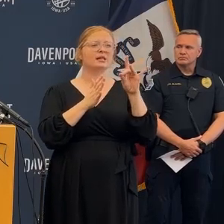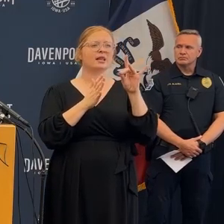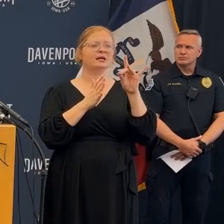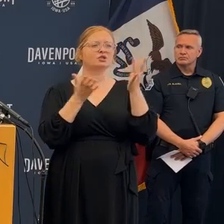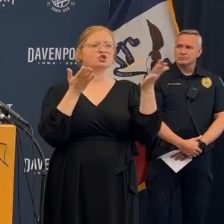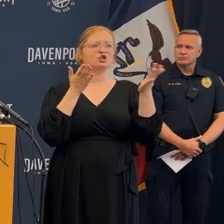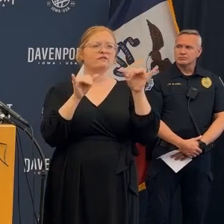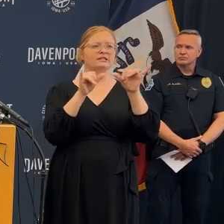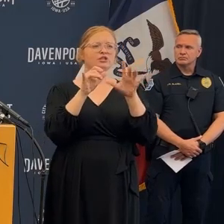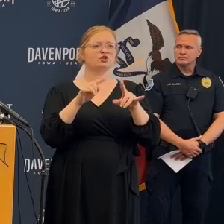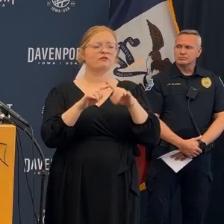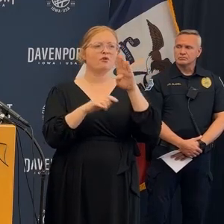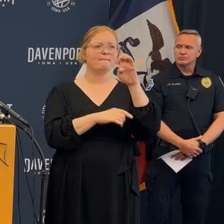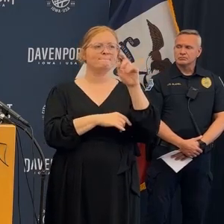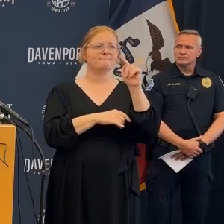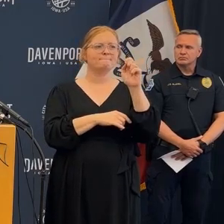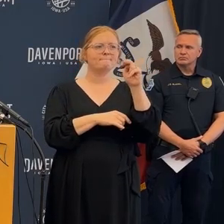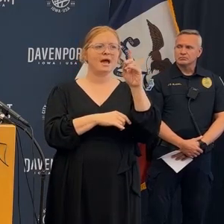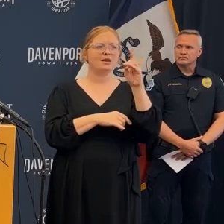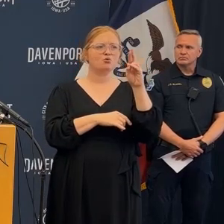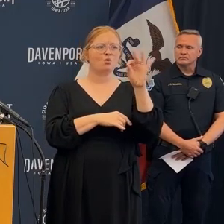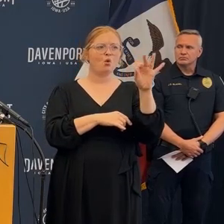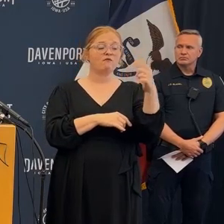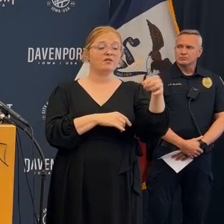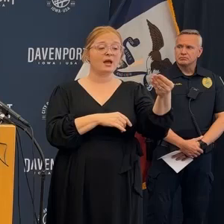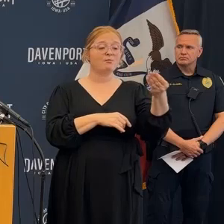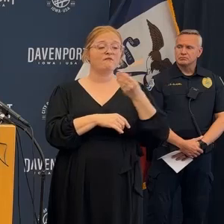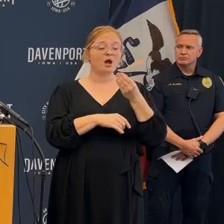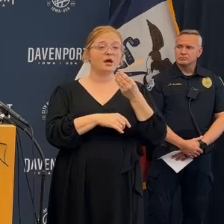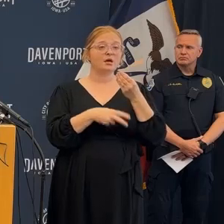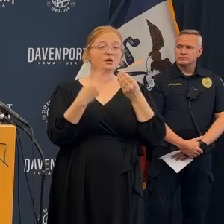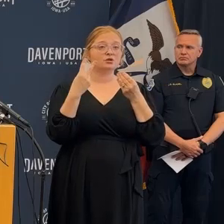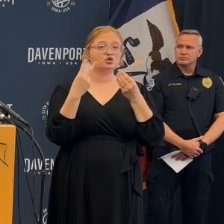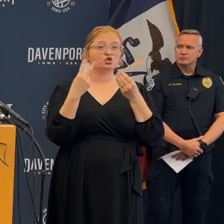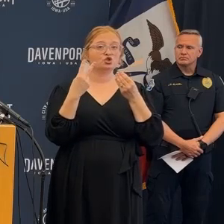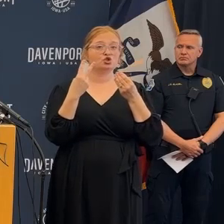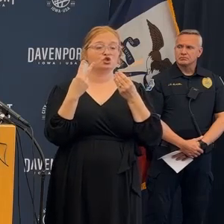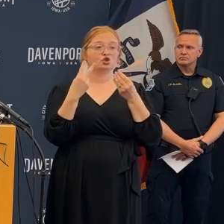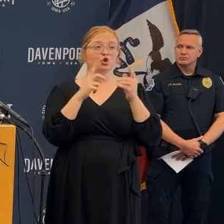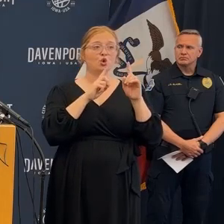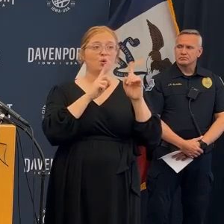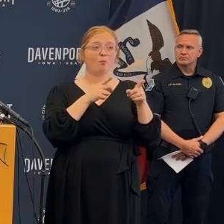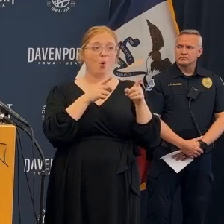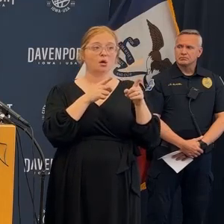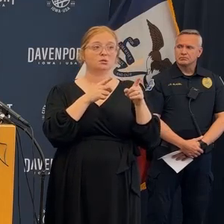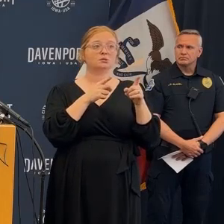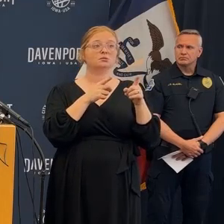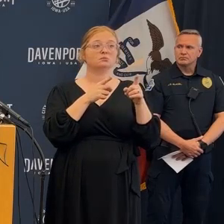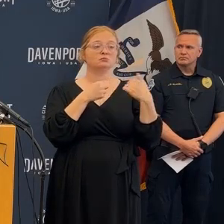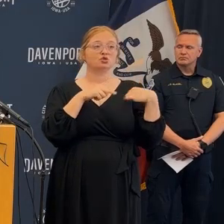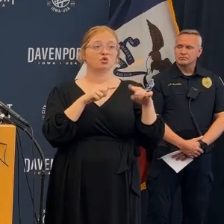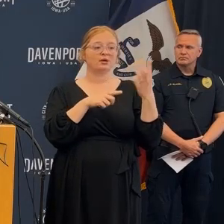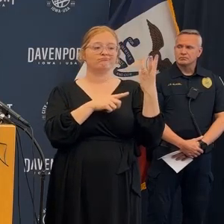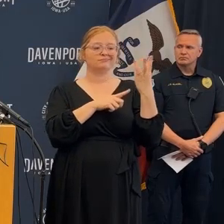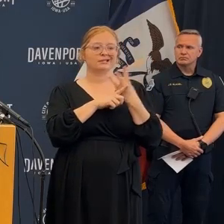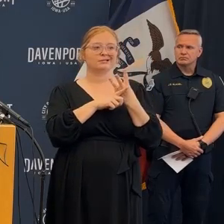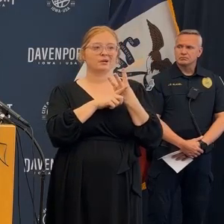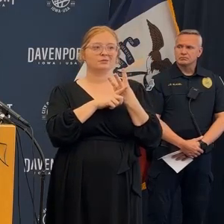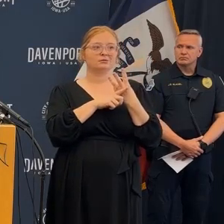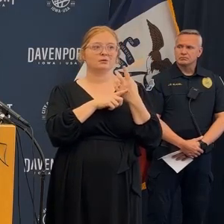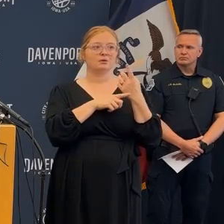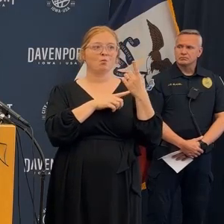report good question rich tell me so rich oswald development neighborhood services director so the engineering firm was